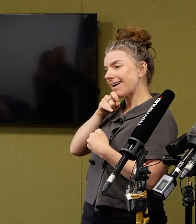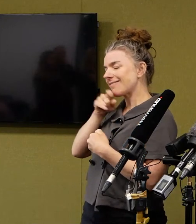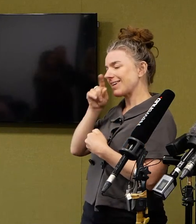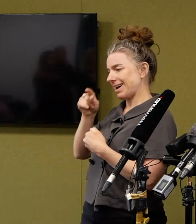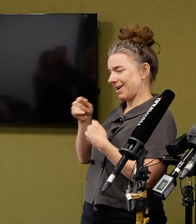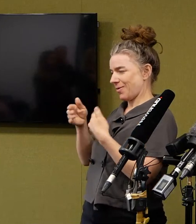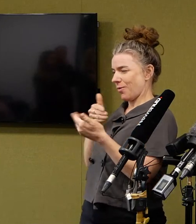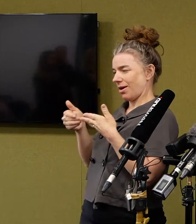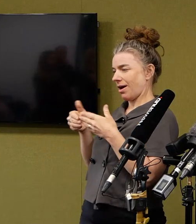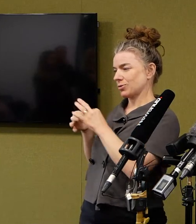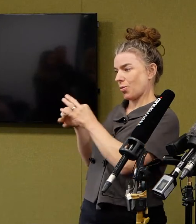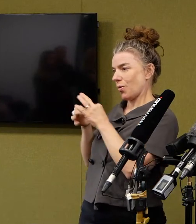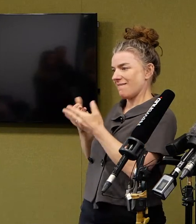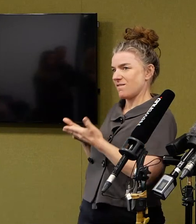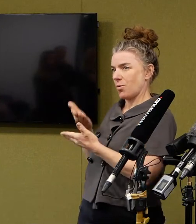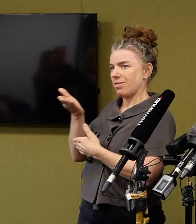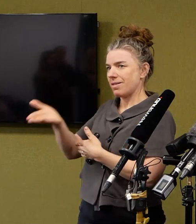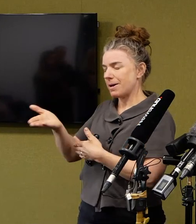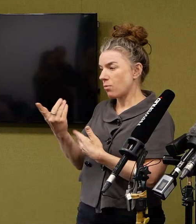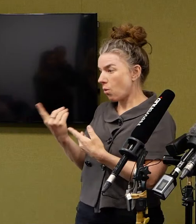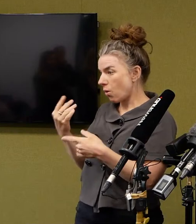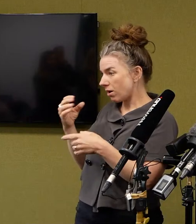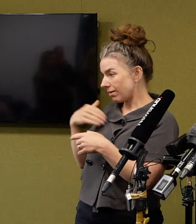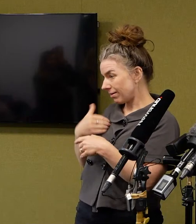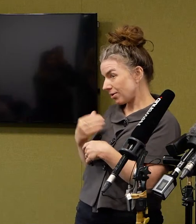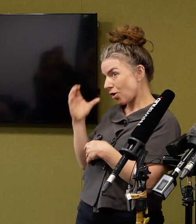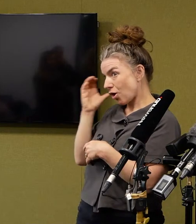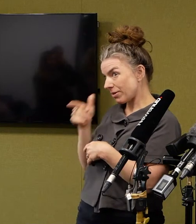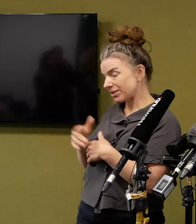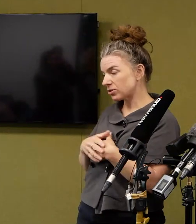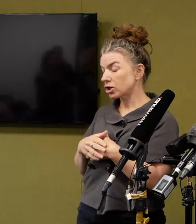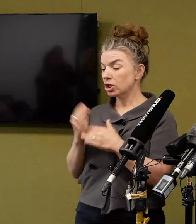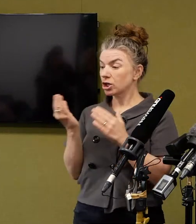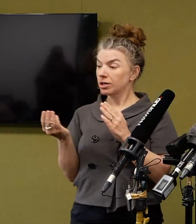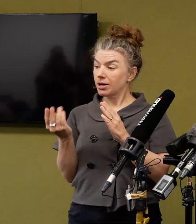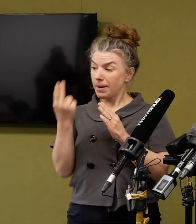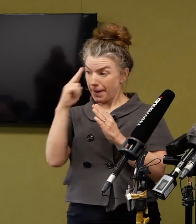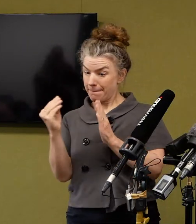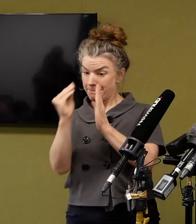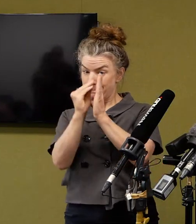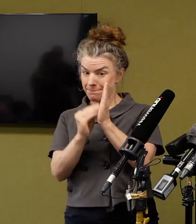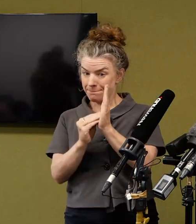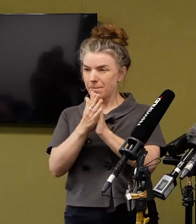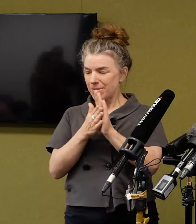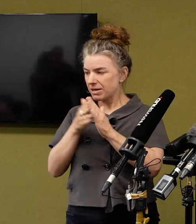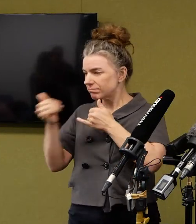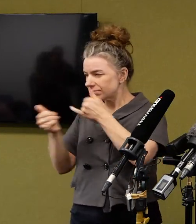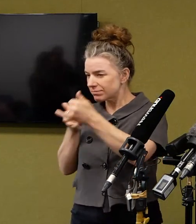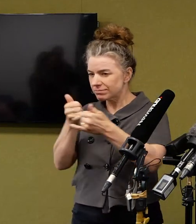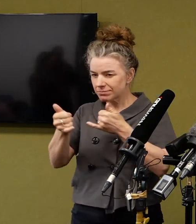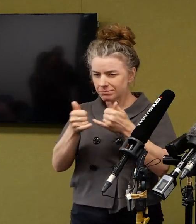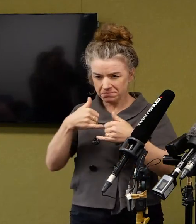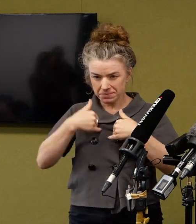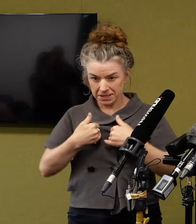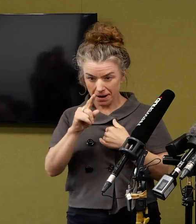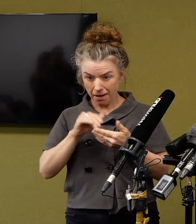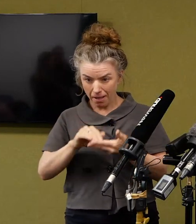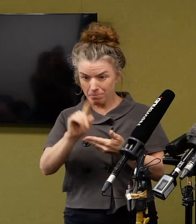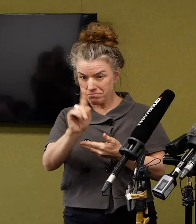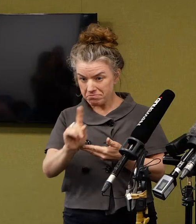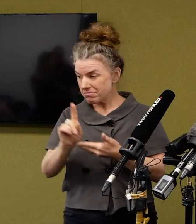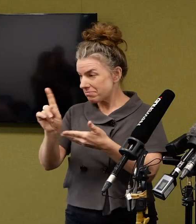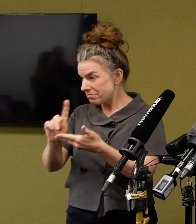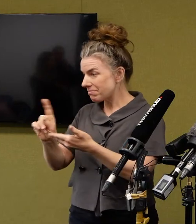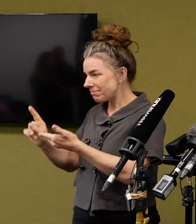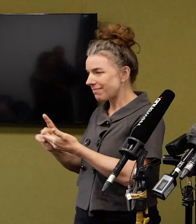problems with accommodation. And the purpose of that registration process is to ensure people can be assisted with whatever it is they